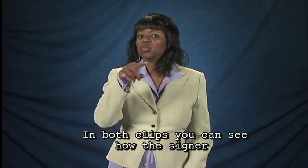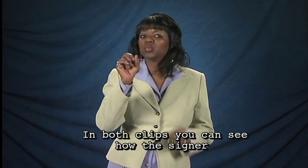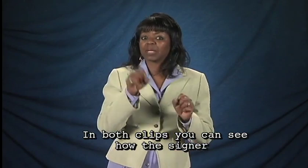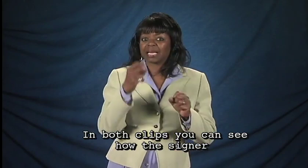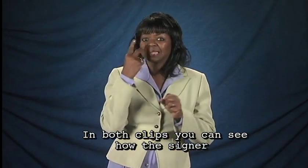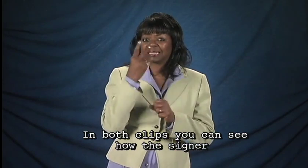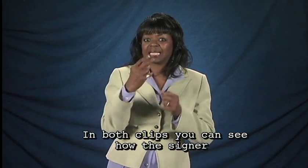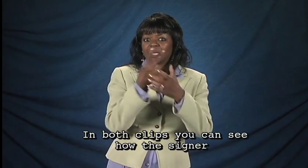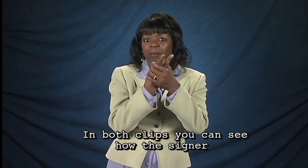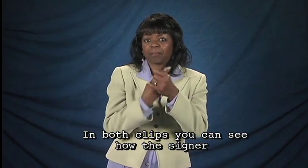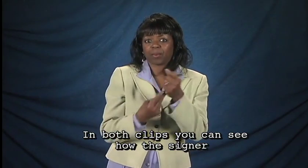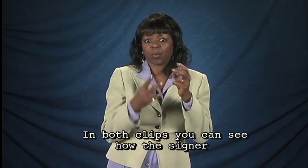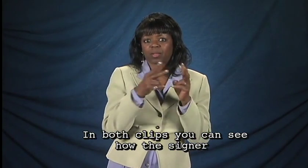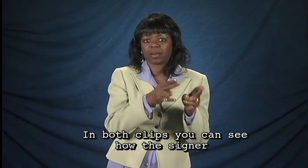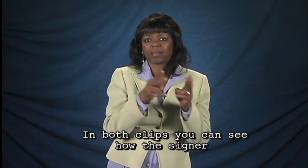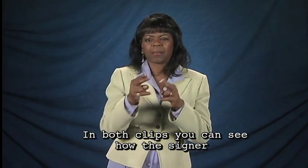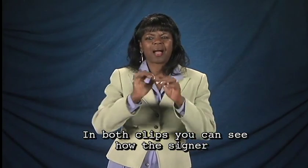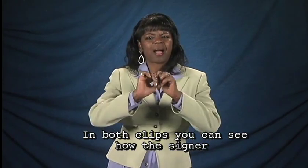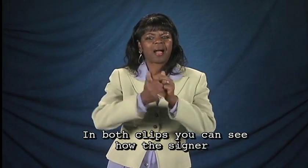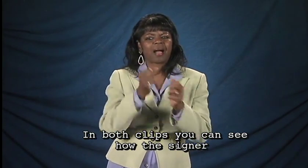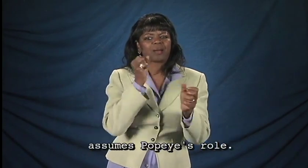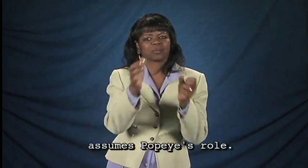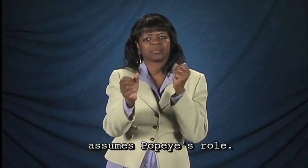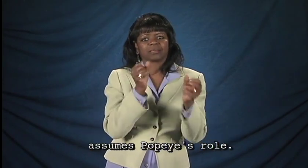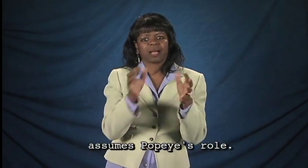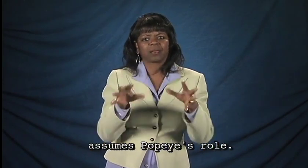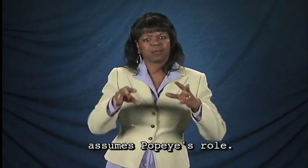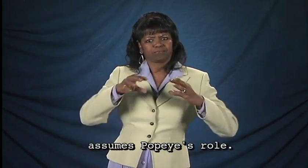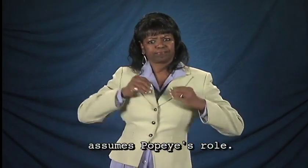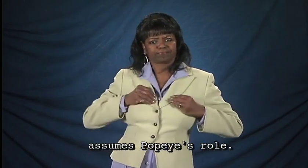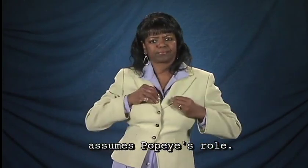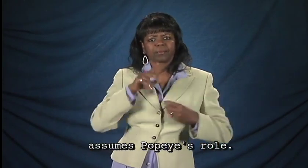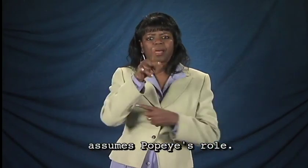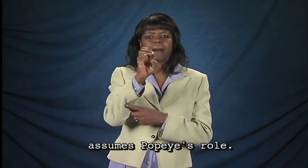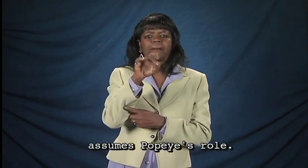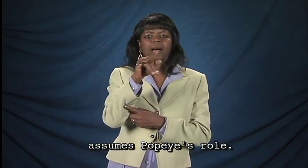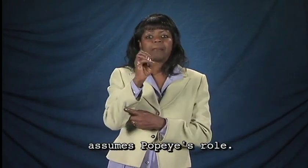In both clips, you can see how the signer assumes Popeye's role.